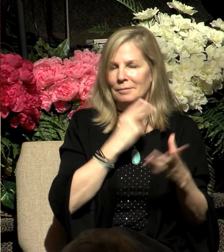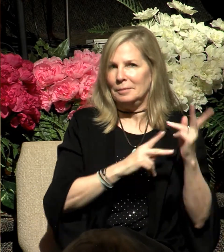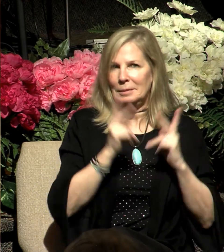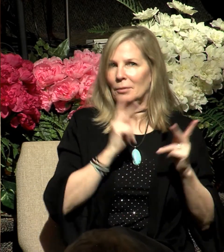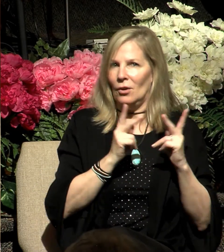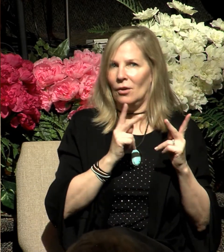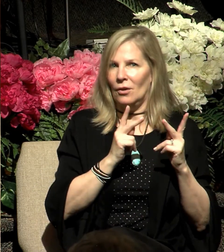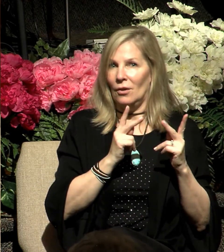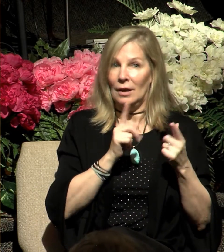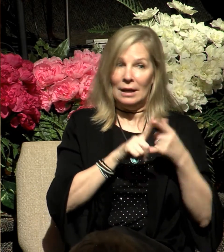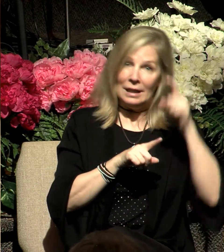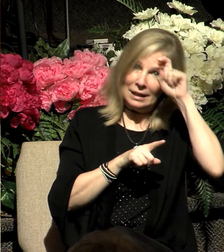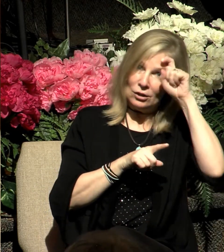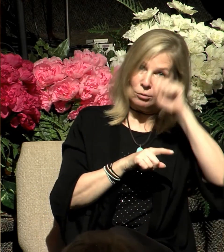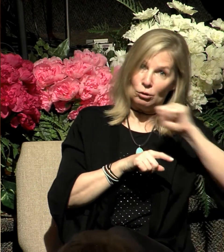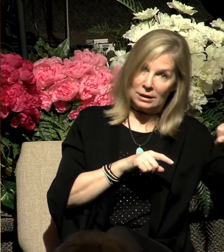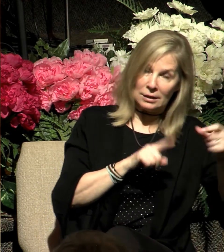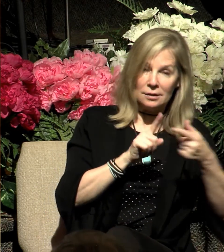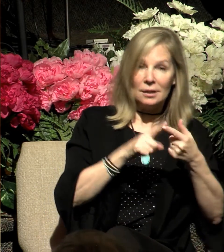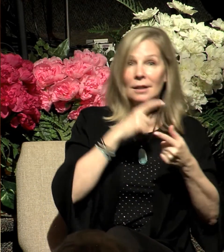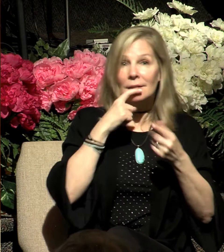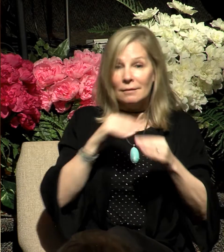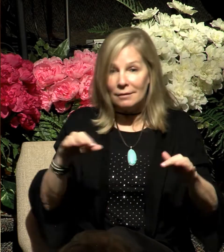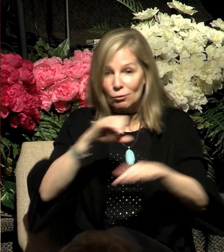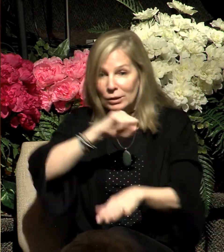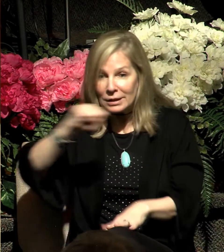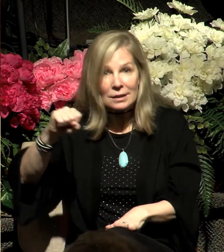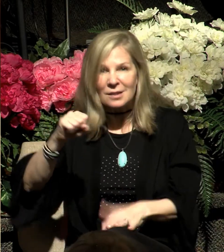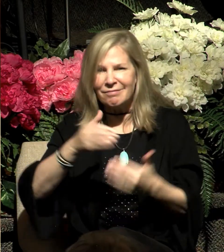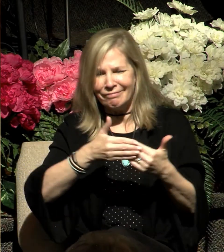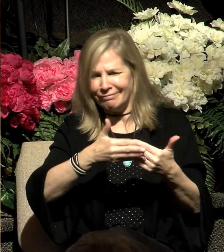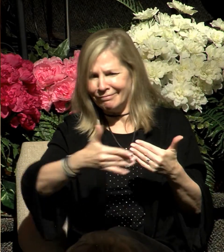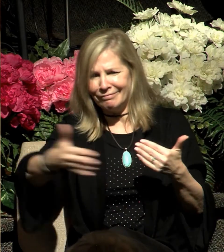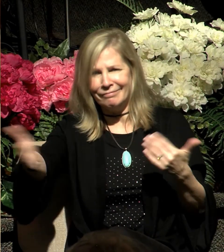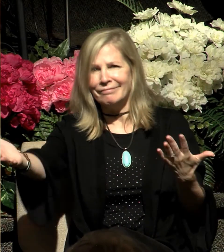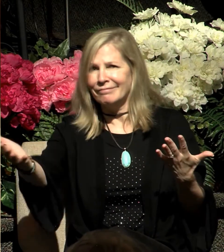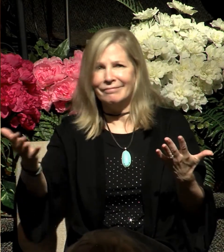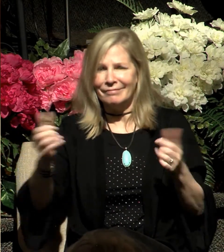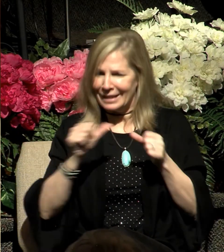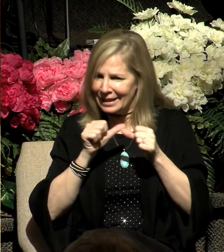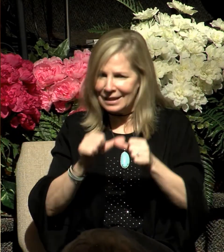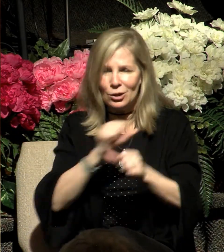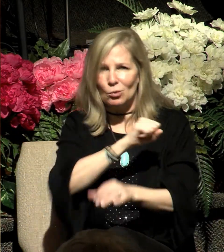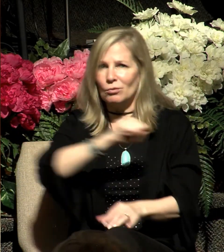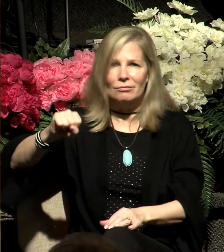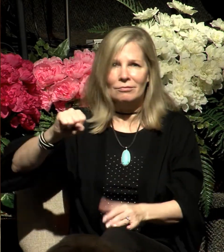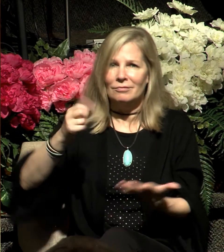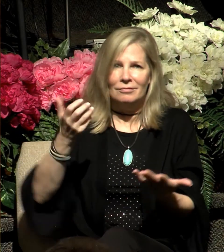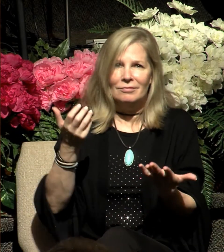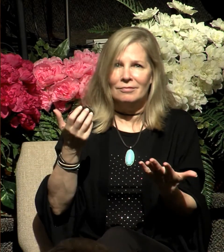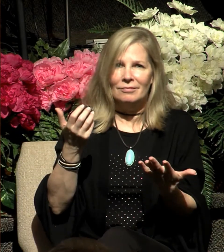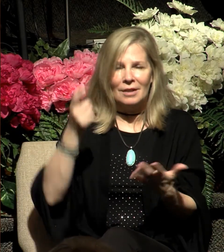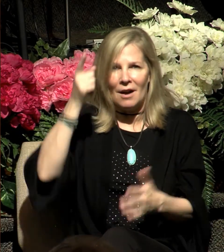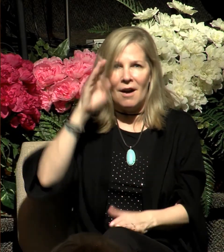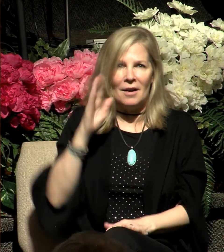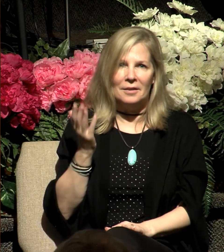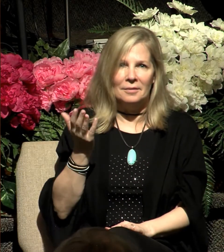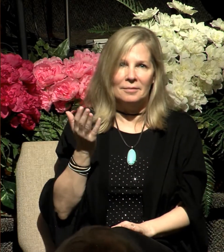resisted him in the wilderness. And they continued to resist God throughout their Old Testament history, as Stephen tells us in verses 42 and